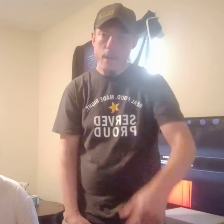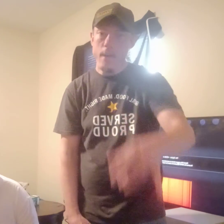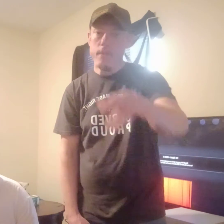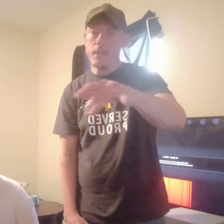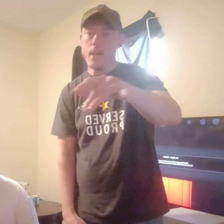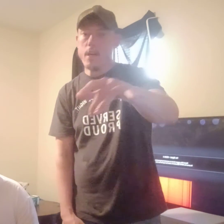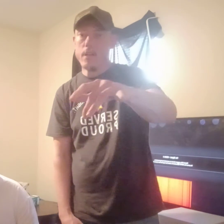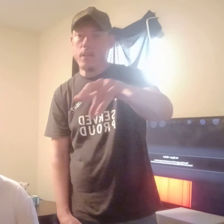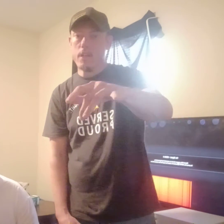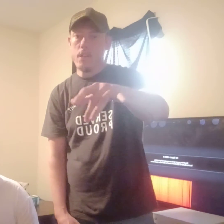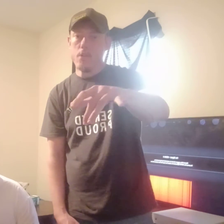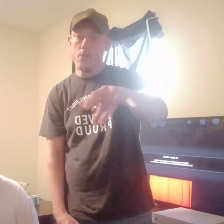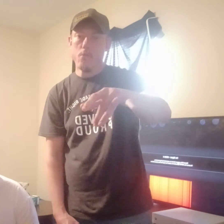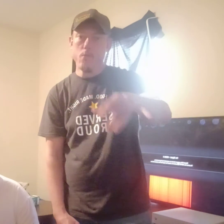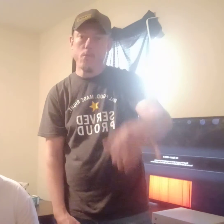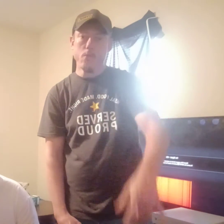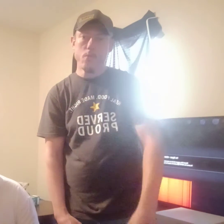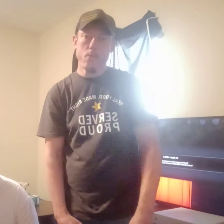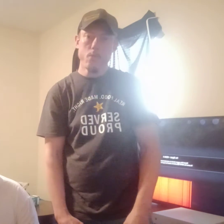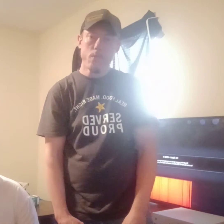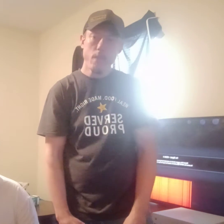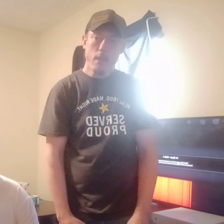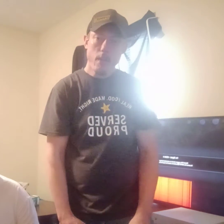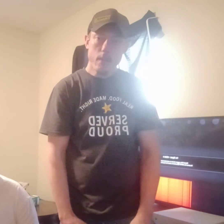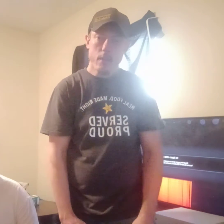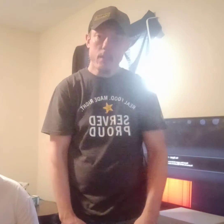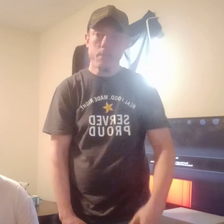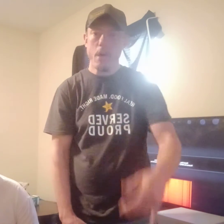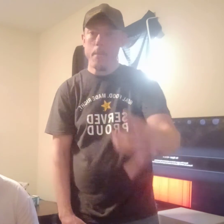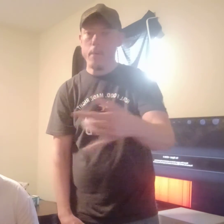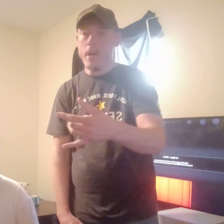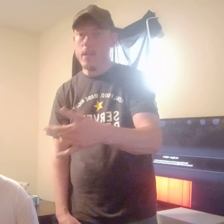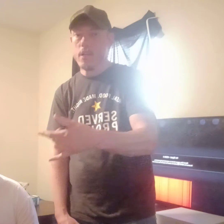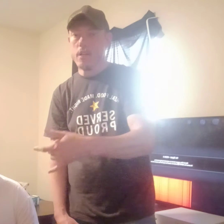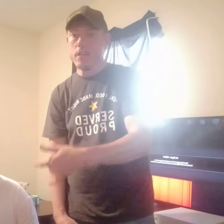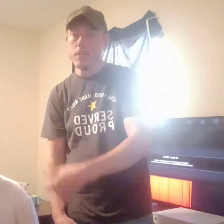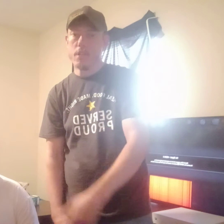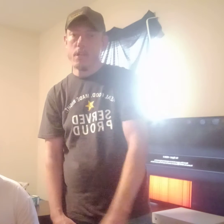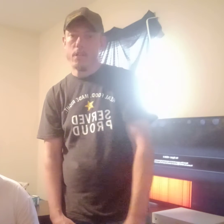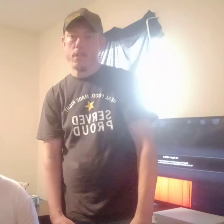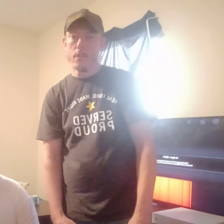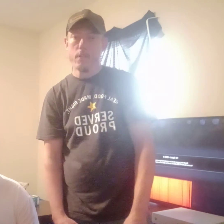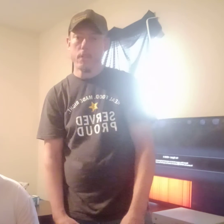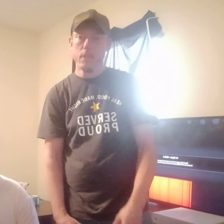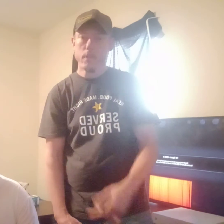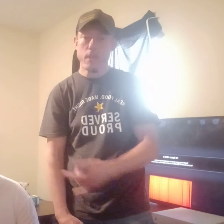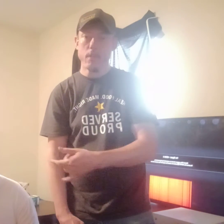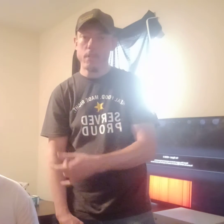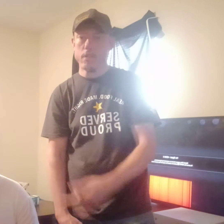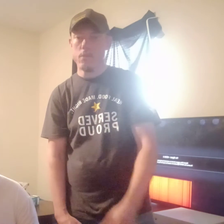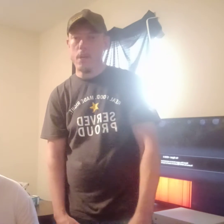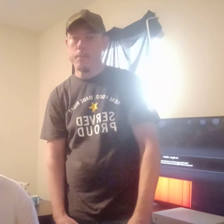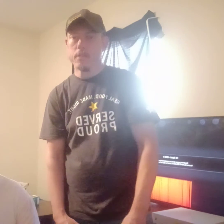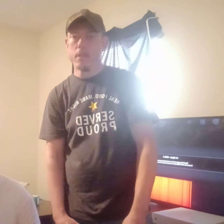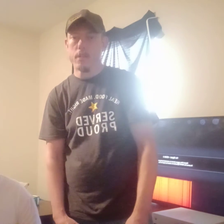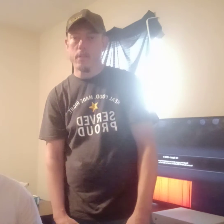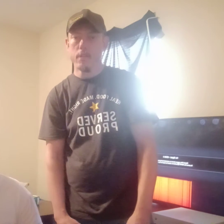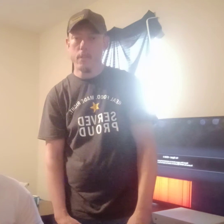every time I do, this is my buddy with the John Raffer, so I'm